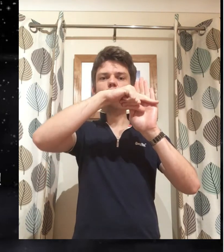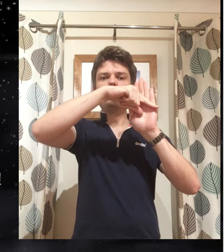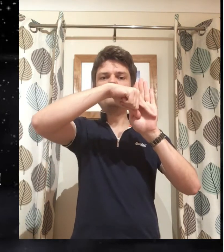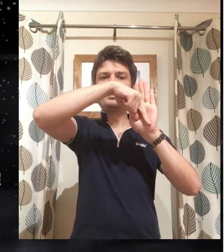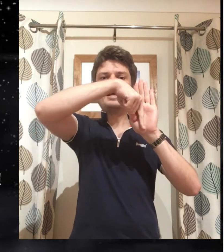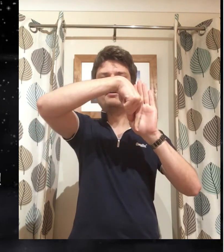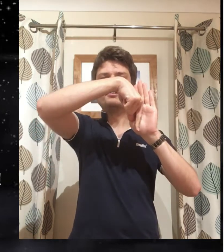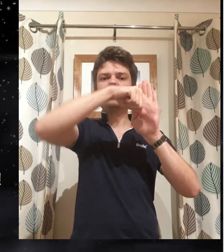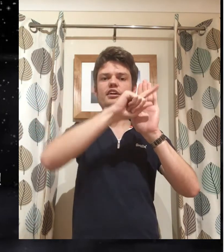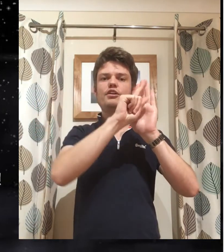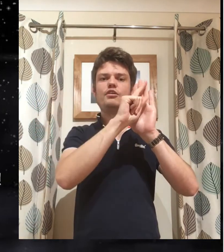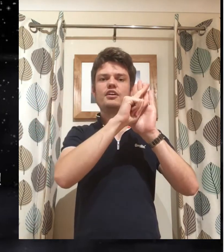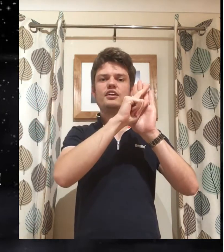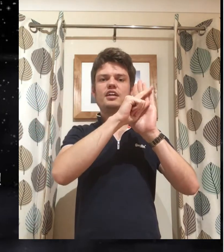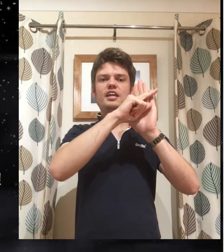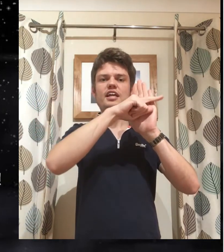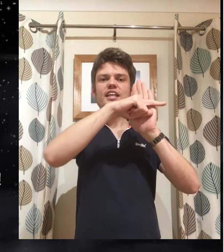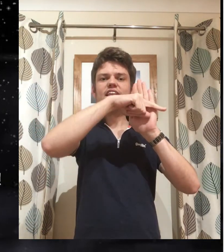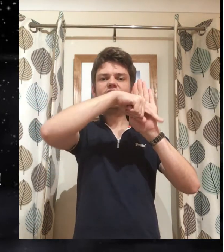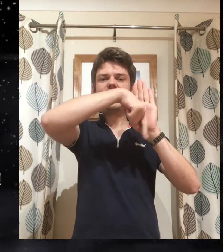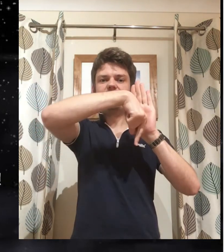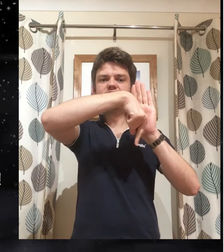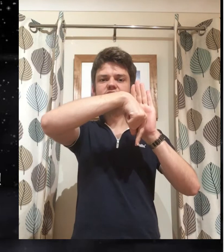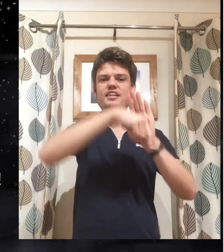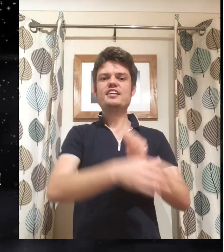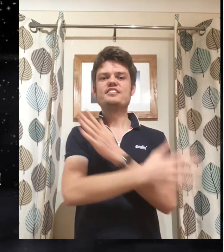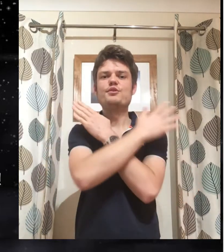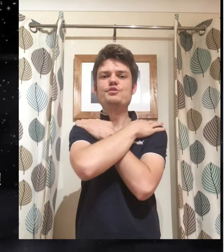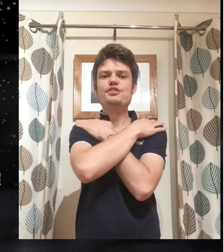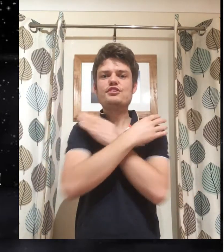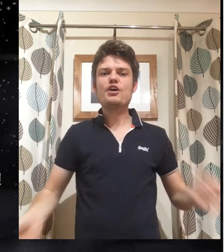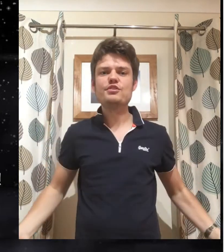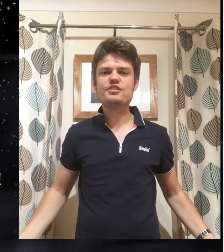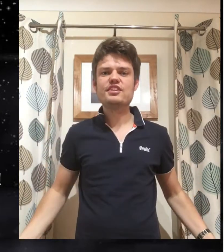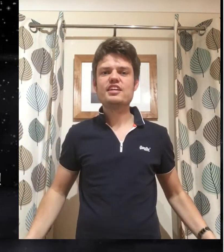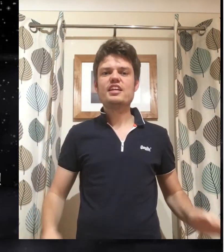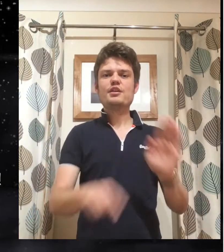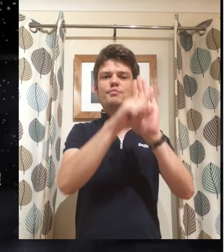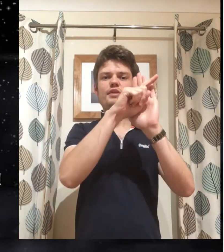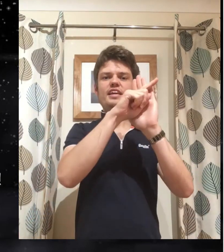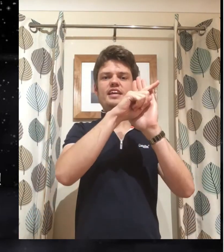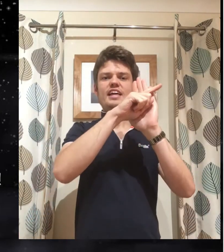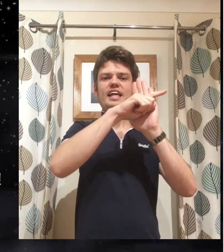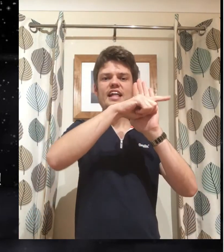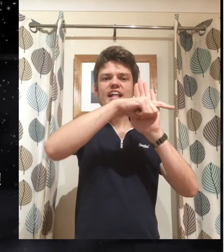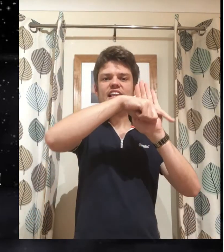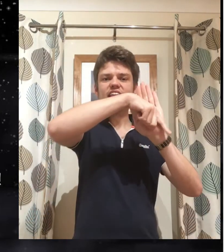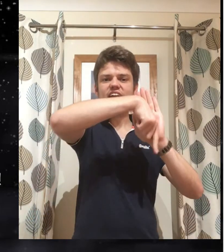around like a clock late so don't be